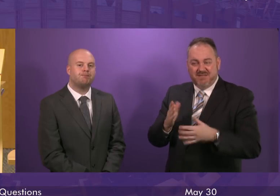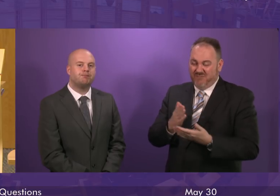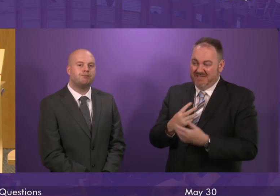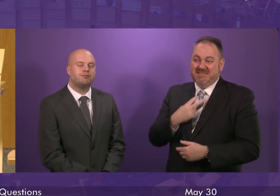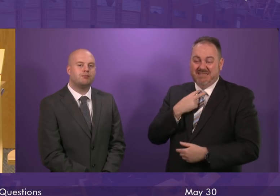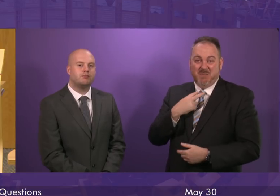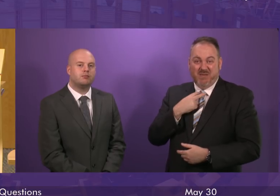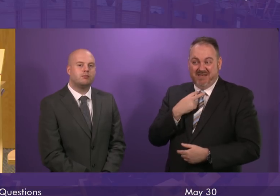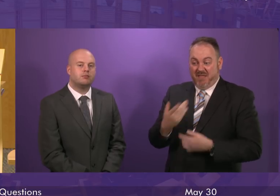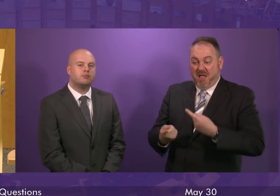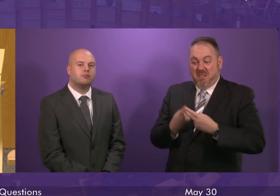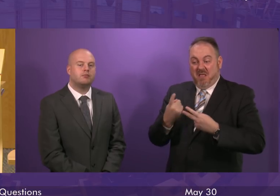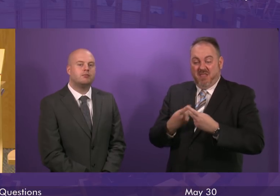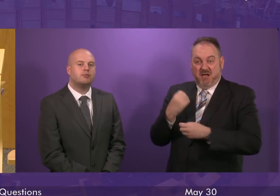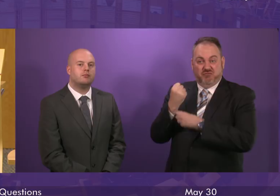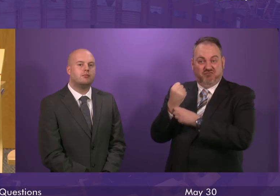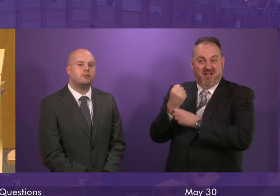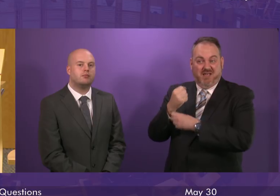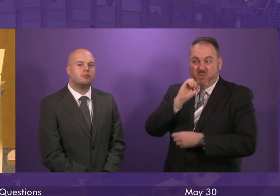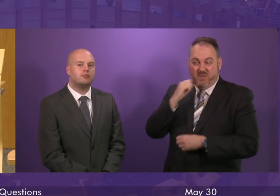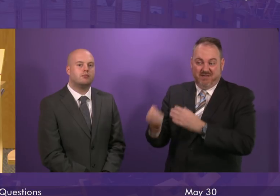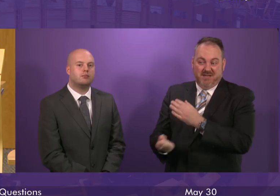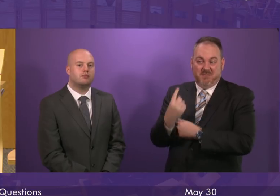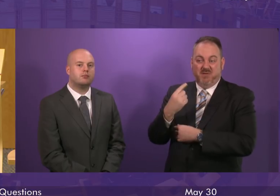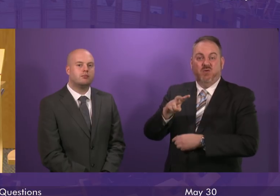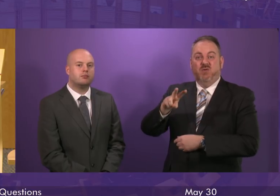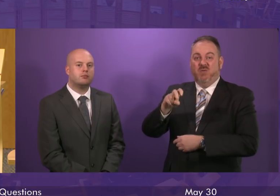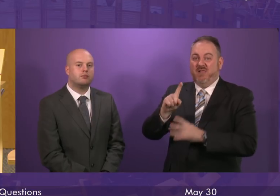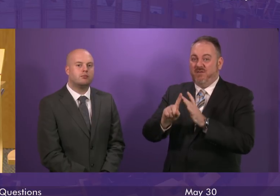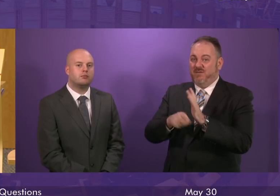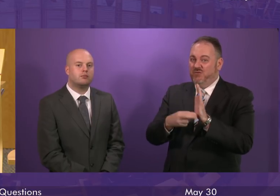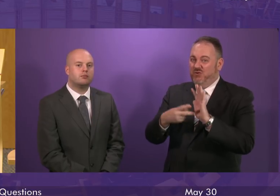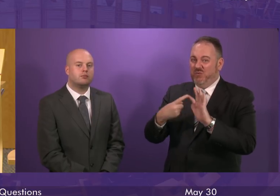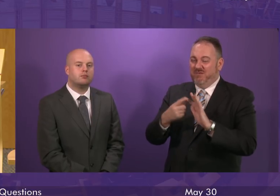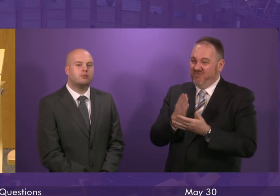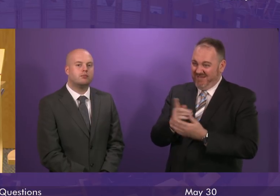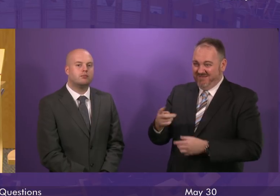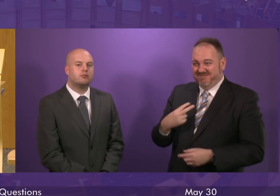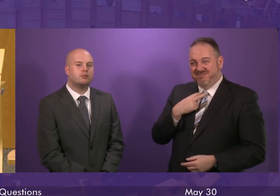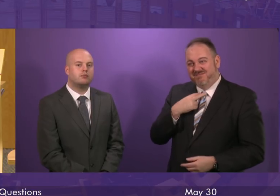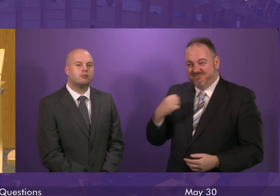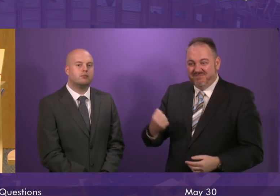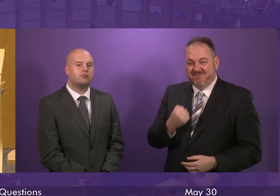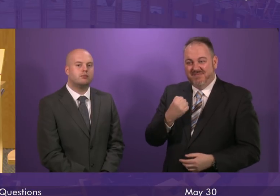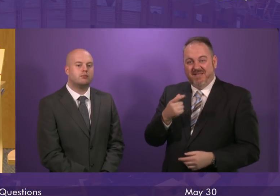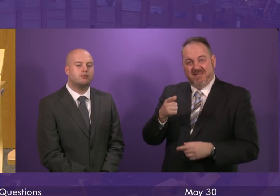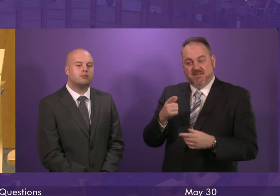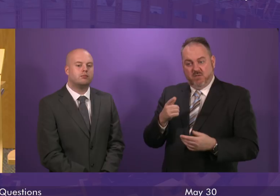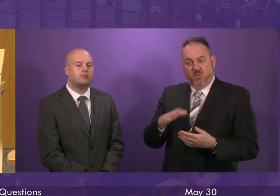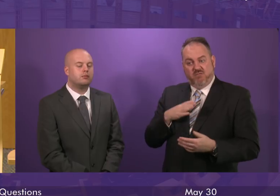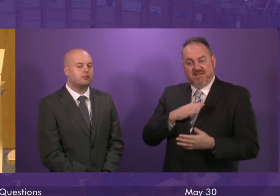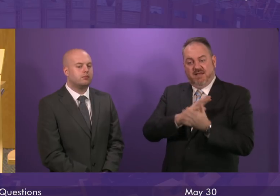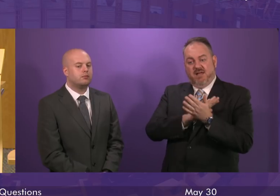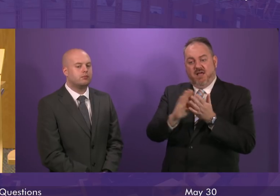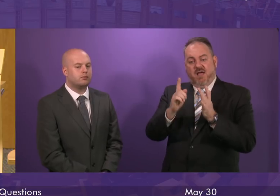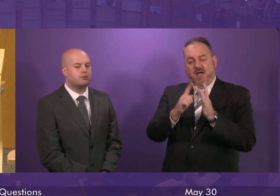yesterday that a further strike is now due to take place on 12th June? Does she regret that this decision coincided with Hial confirming it was